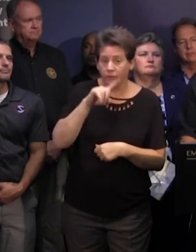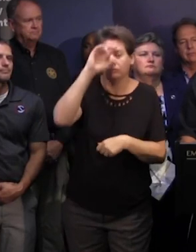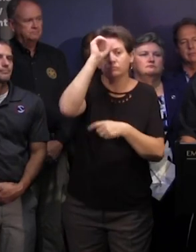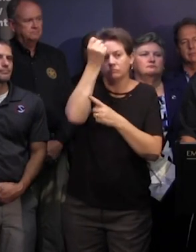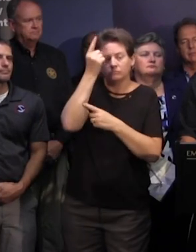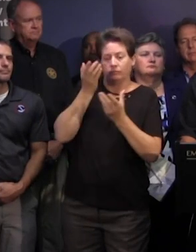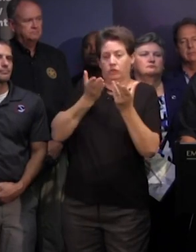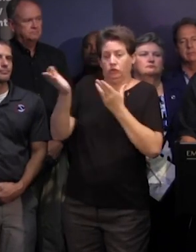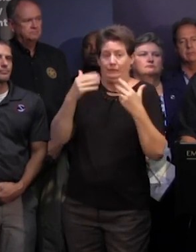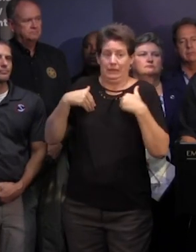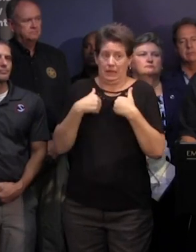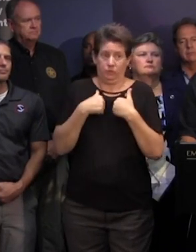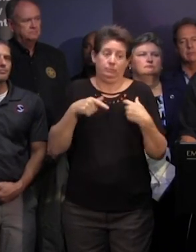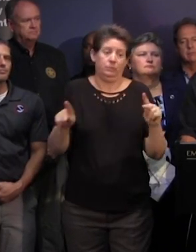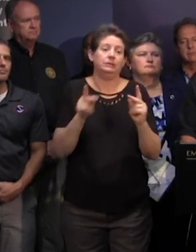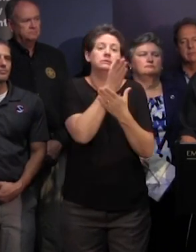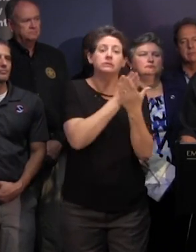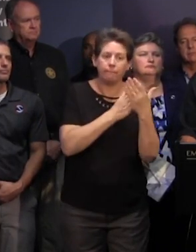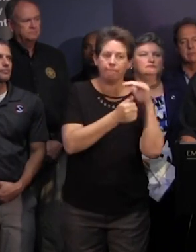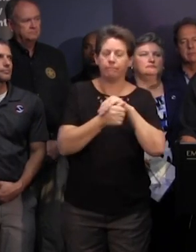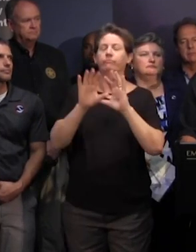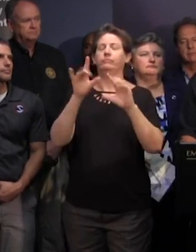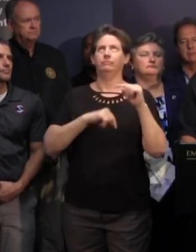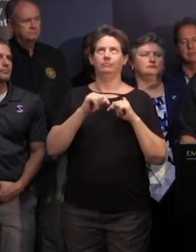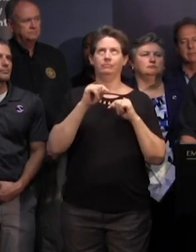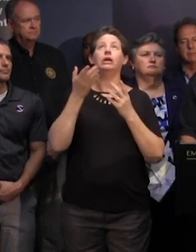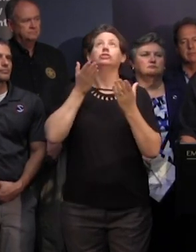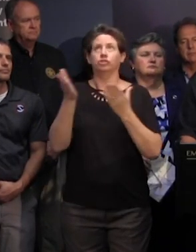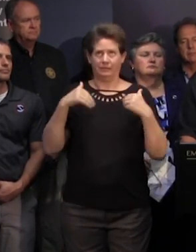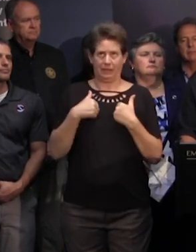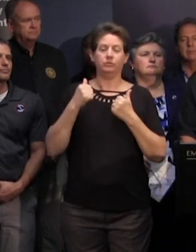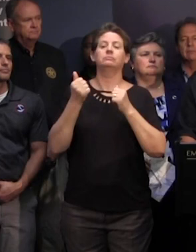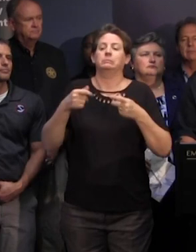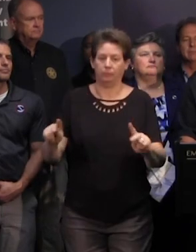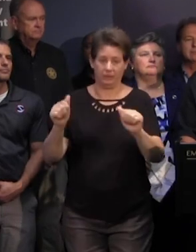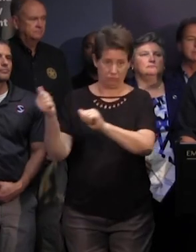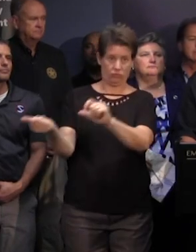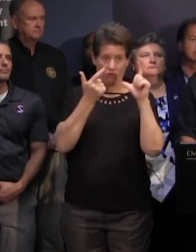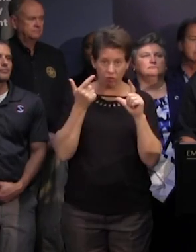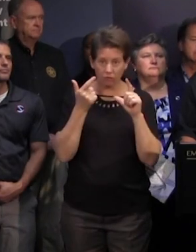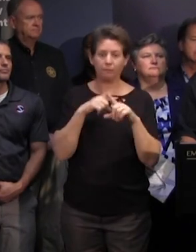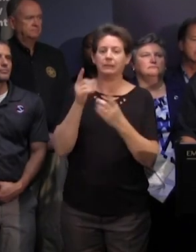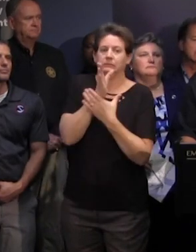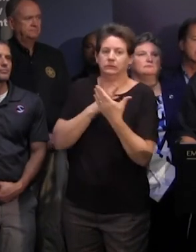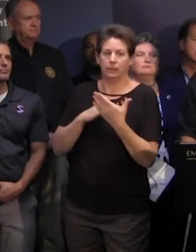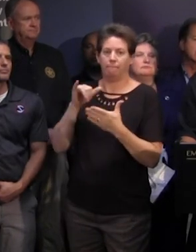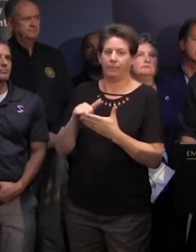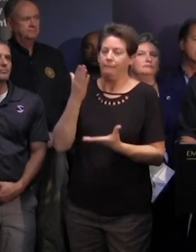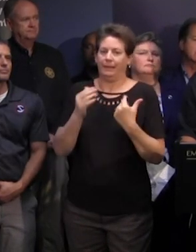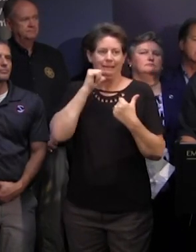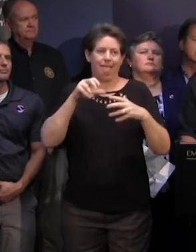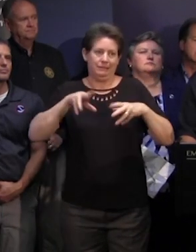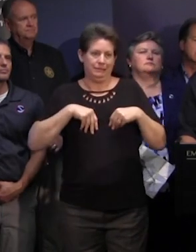us in some shelters but not in all well i'm sorry service animals are allowed in all shelters but there may be some shelters that do not